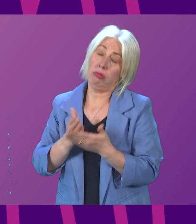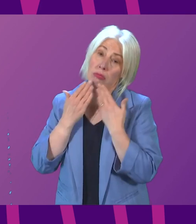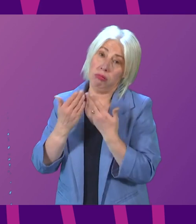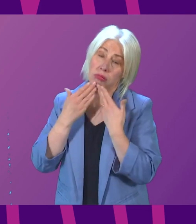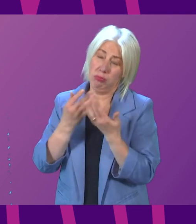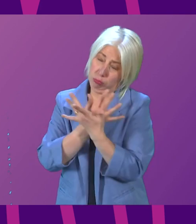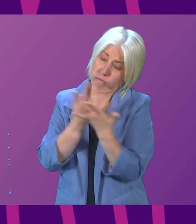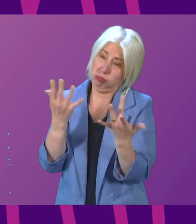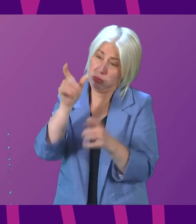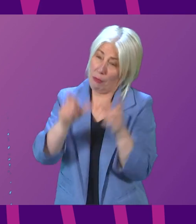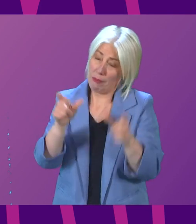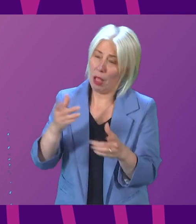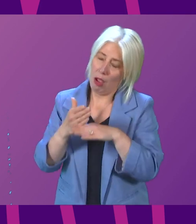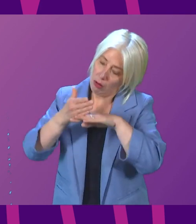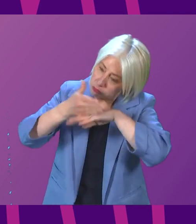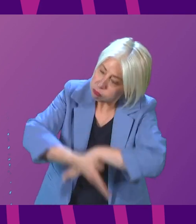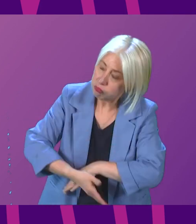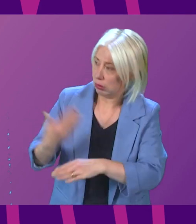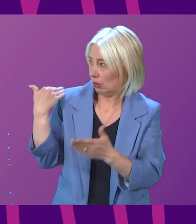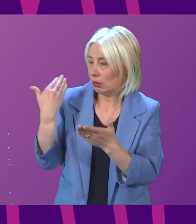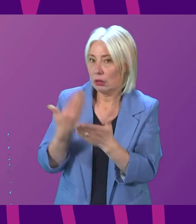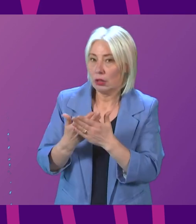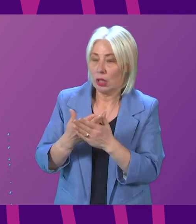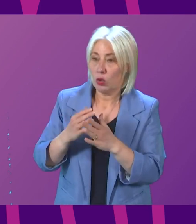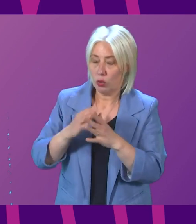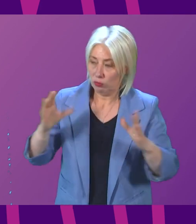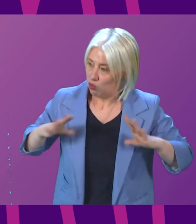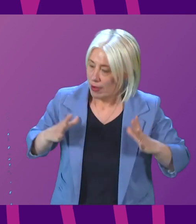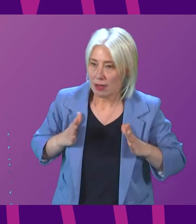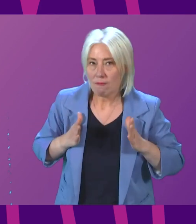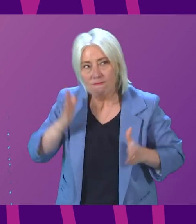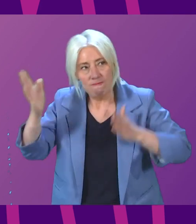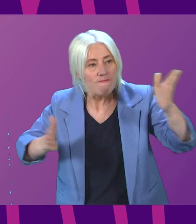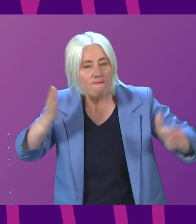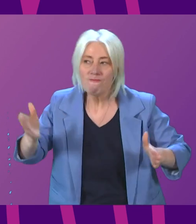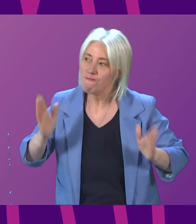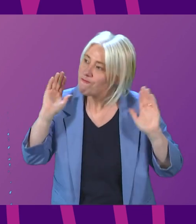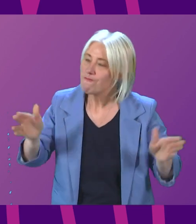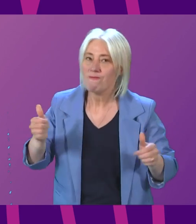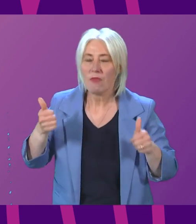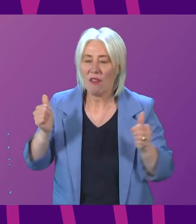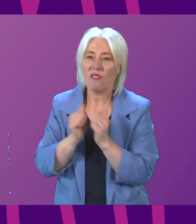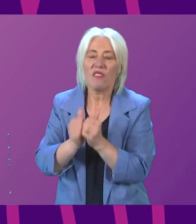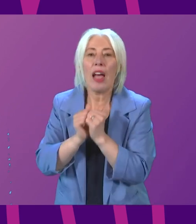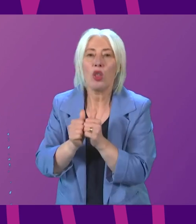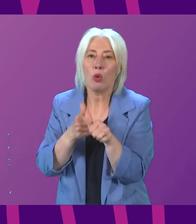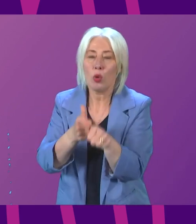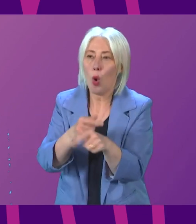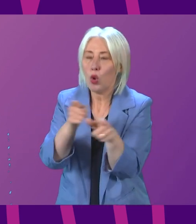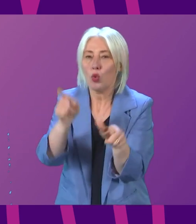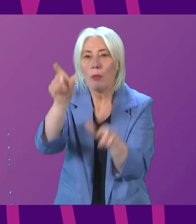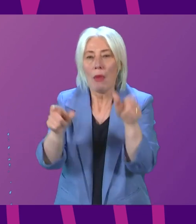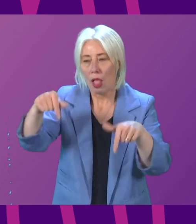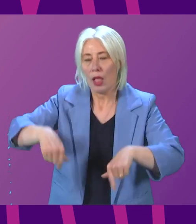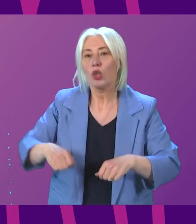hundreds of field staff who have worked tirelessly over the past few months, mobilising across the country and providing invaluable support to the people of Scotland. And let me also